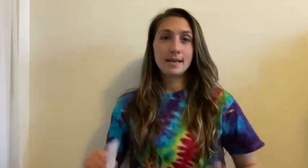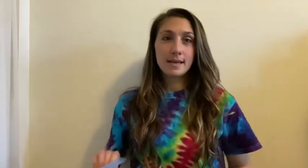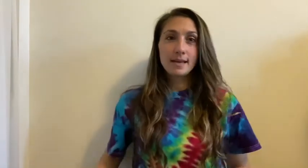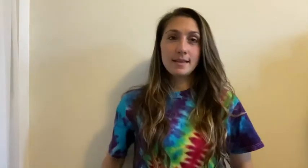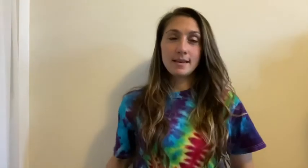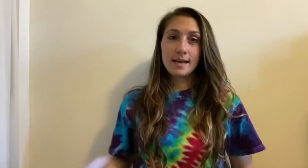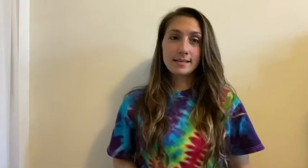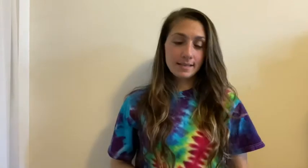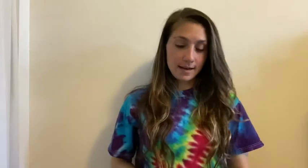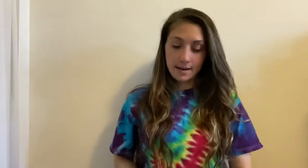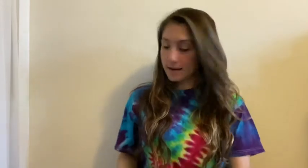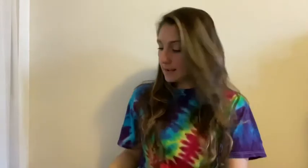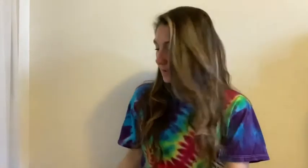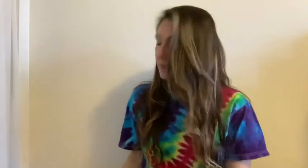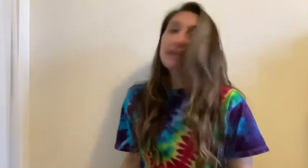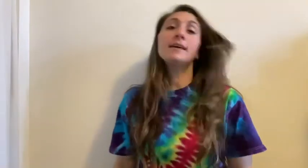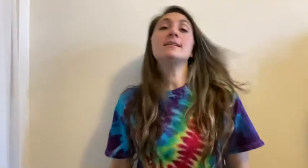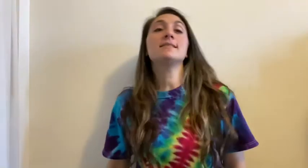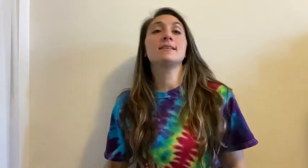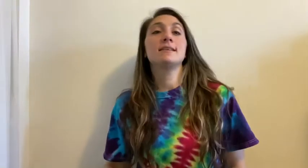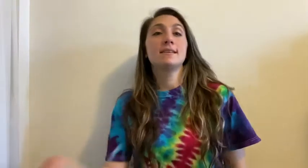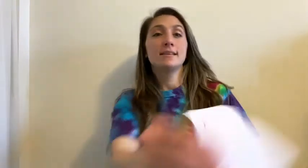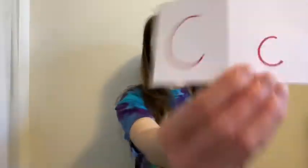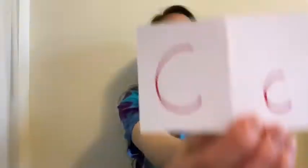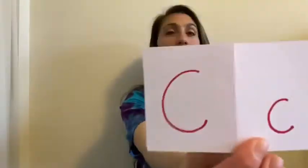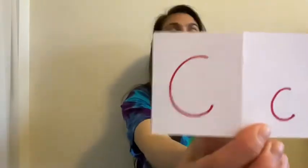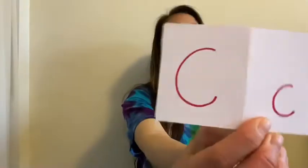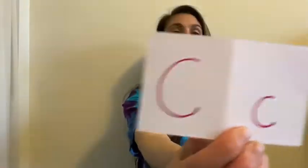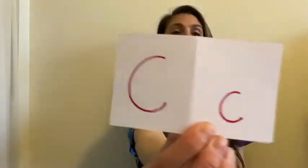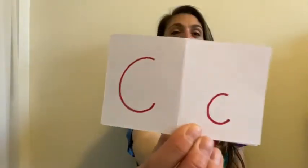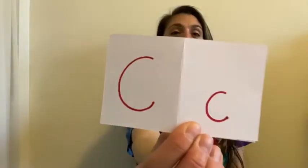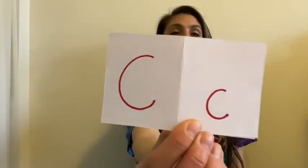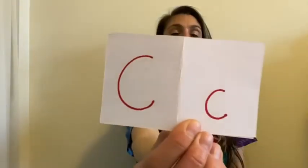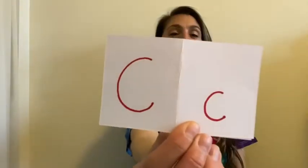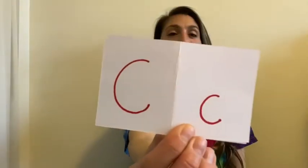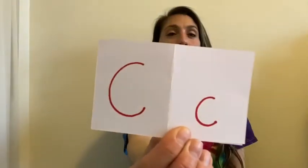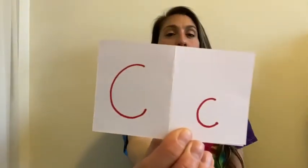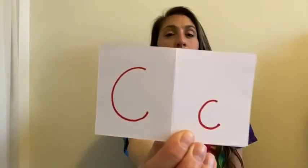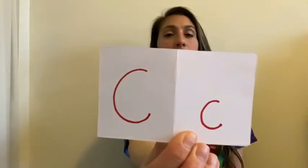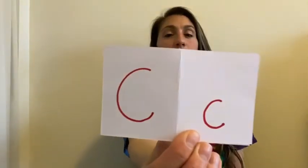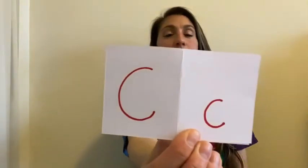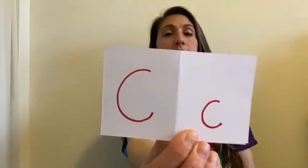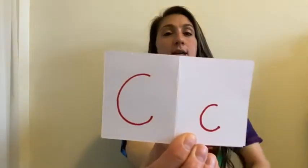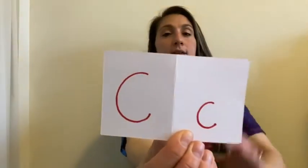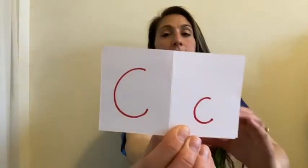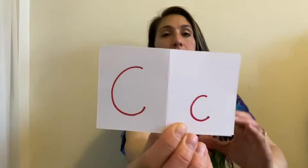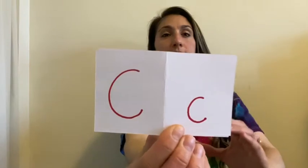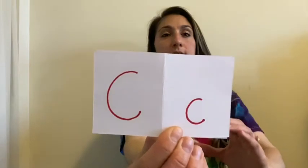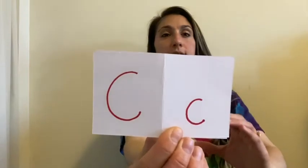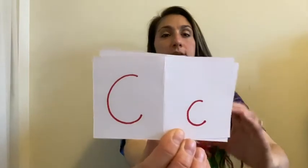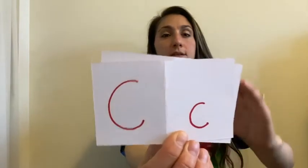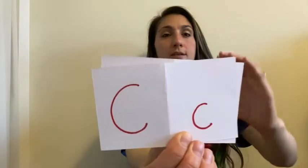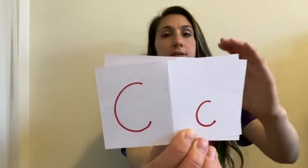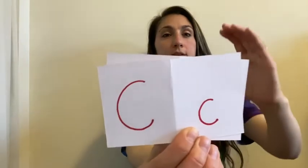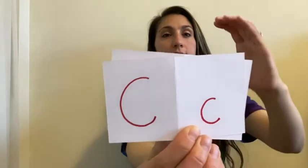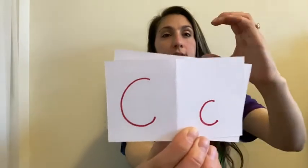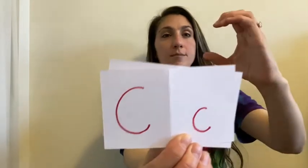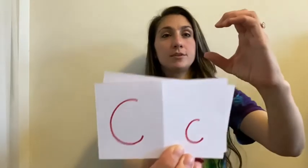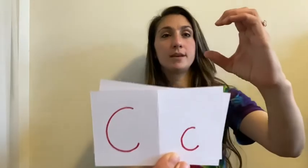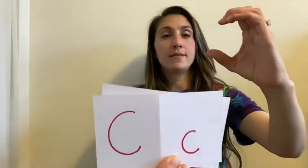The next letter is C. For a C, put your hand like